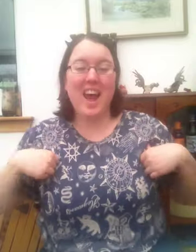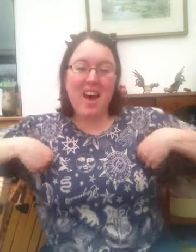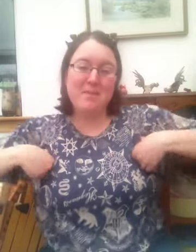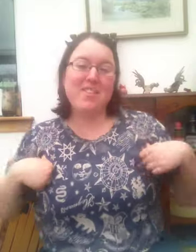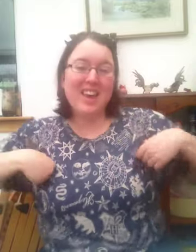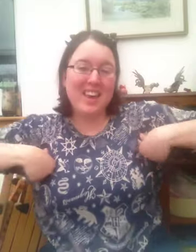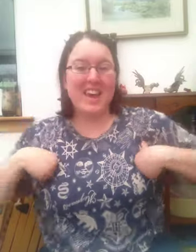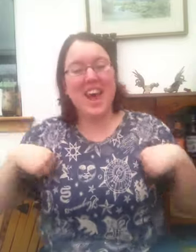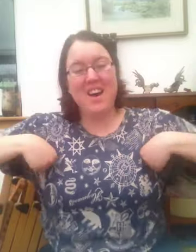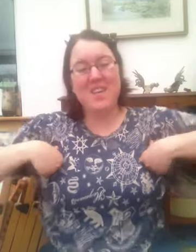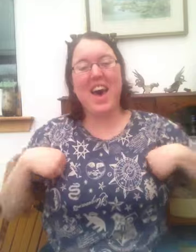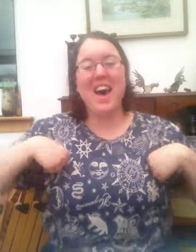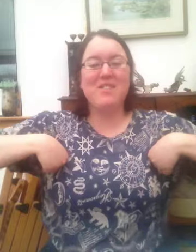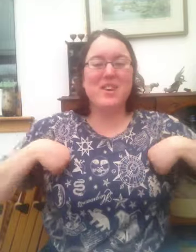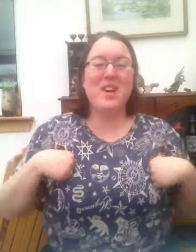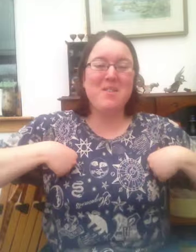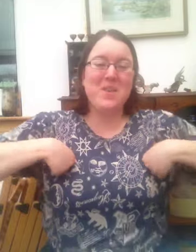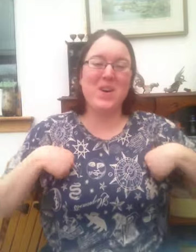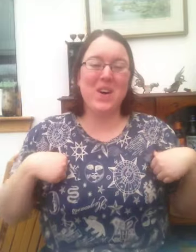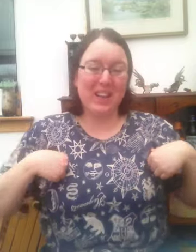and the chicken, and I'm havin' a ball.